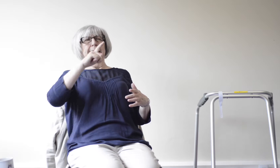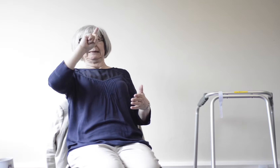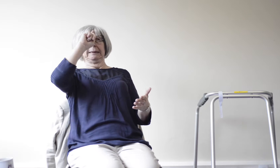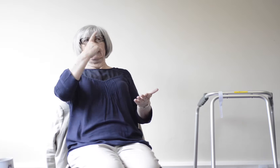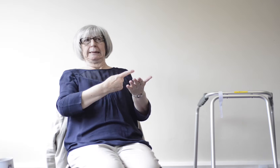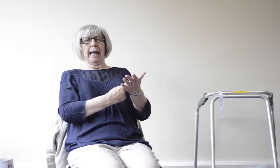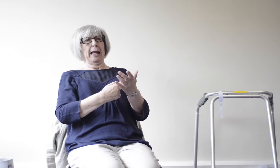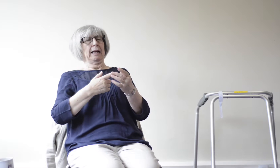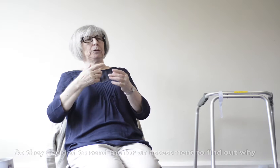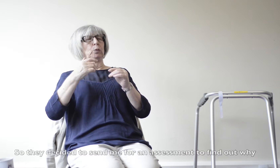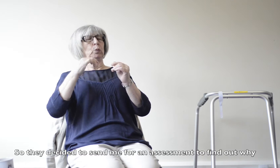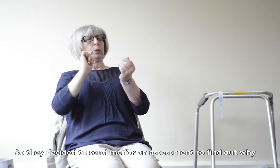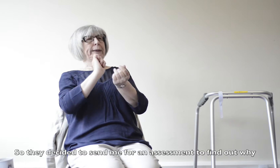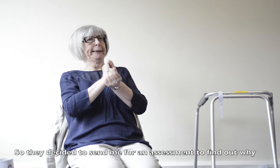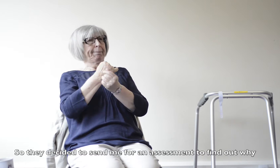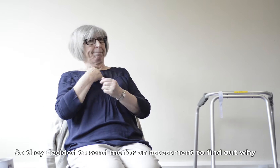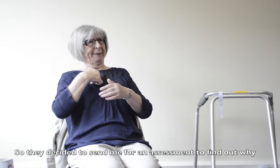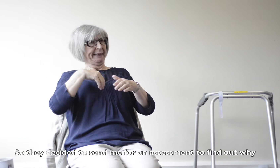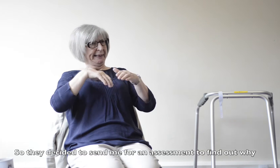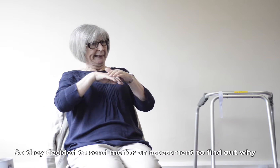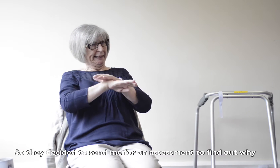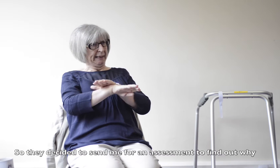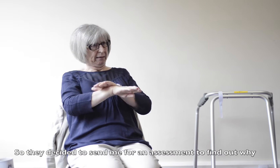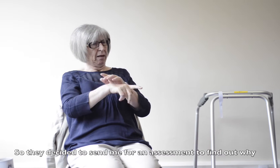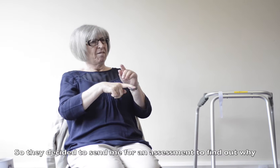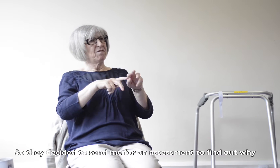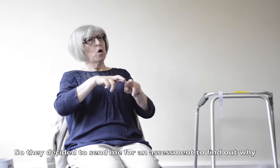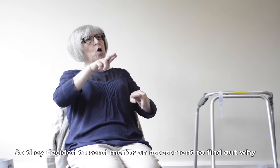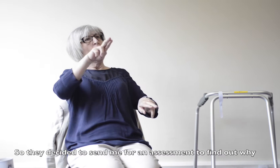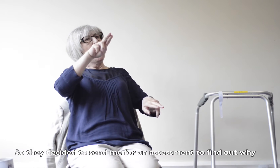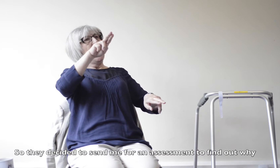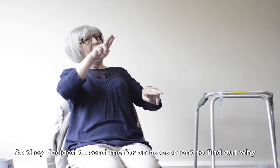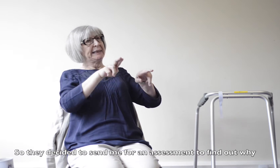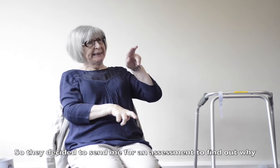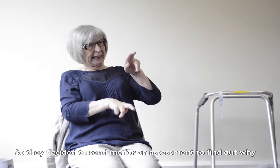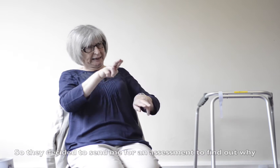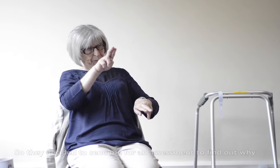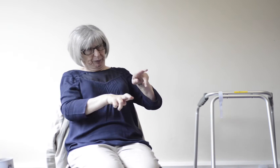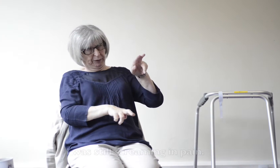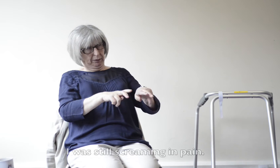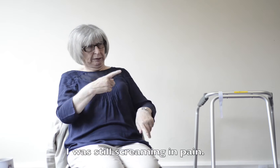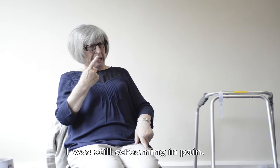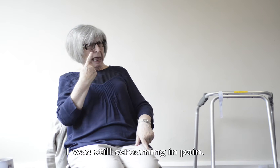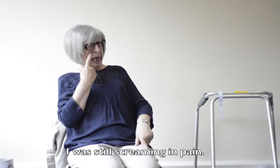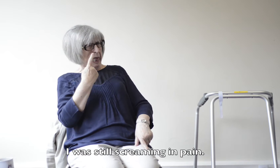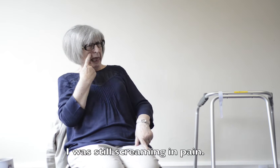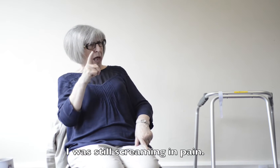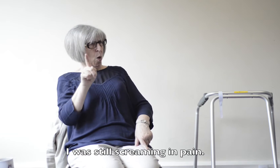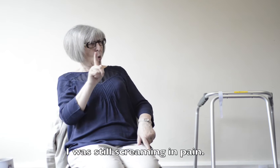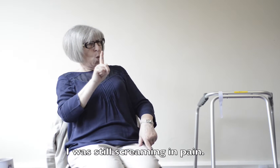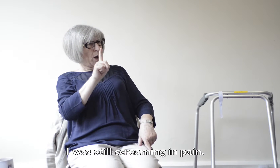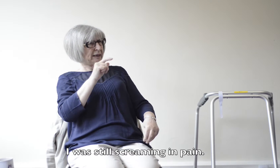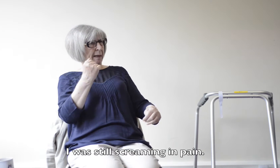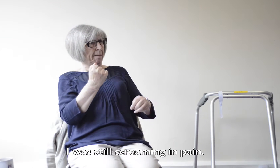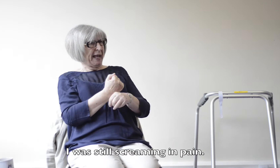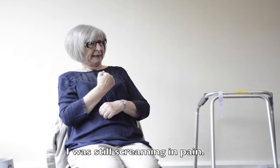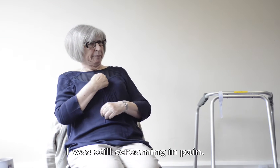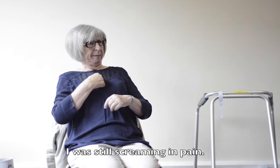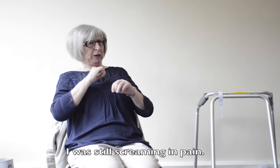through the x-rays there were no broken bones. But what they did then, they sent me in for an assessment, to try and find out